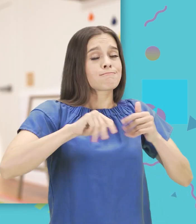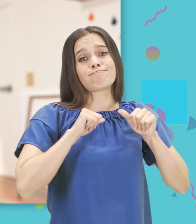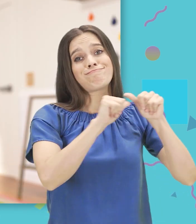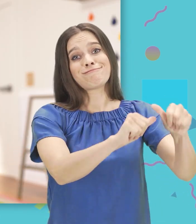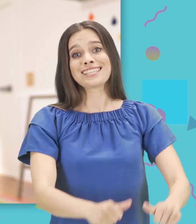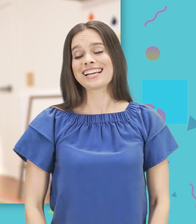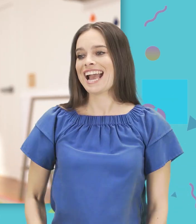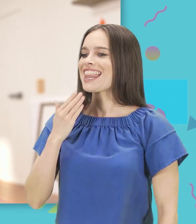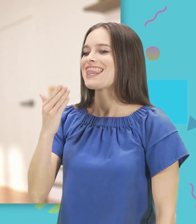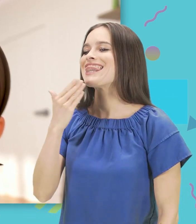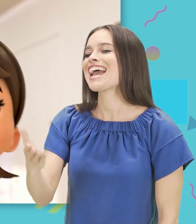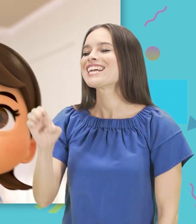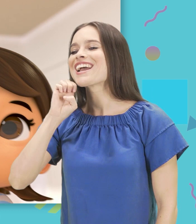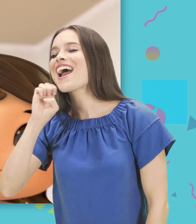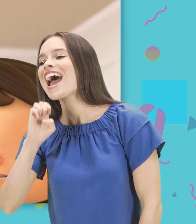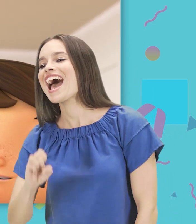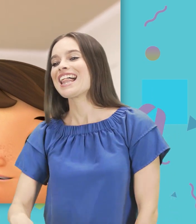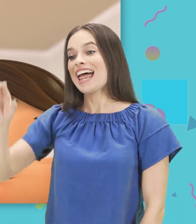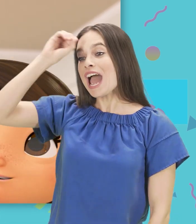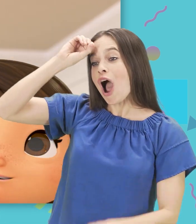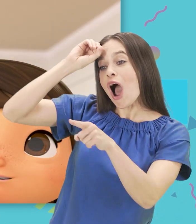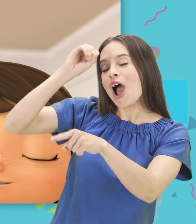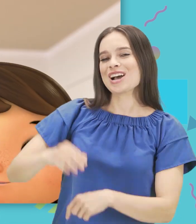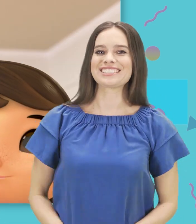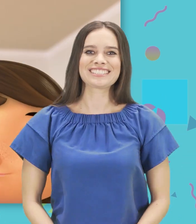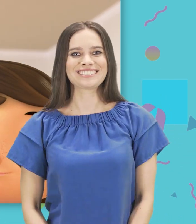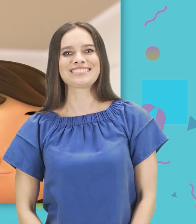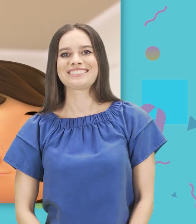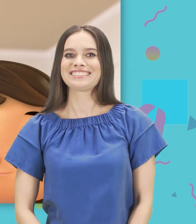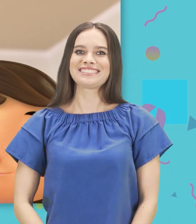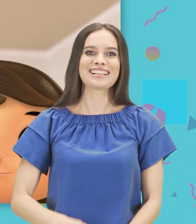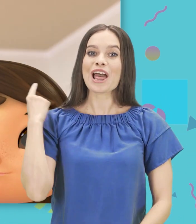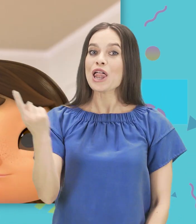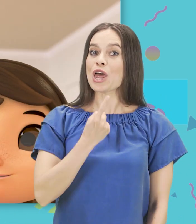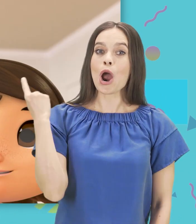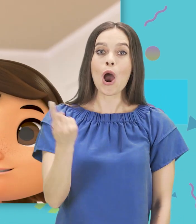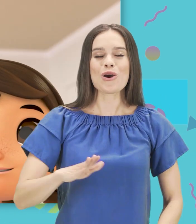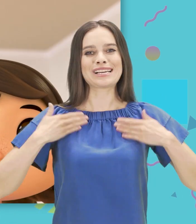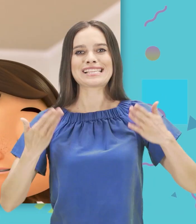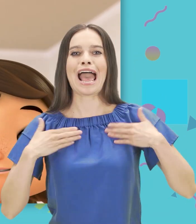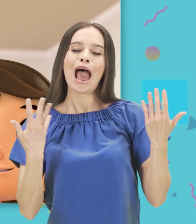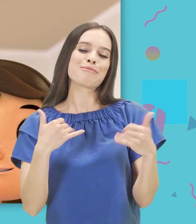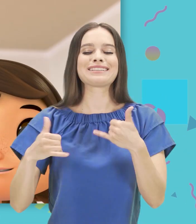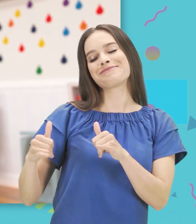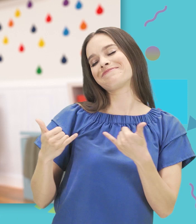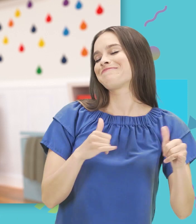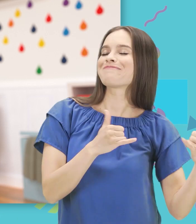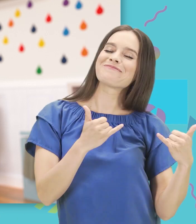And thank you to Ella and Ollie for always being happy to play with me I want to